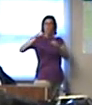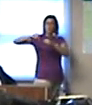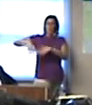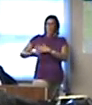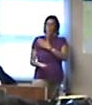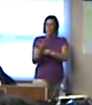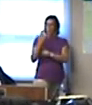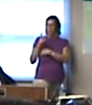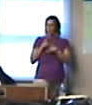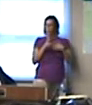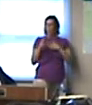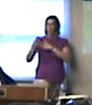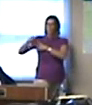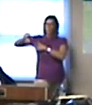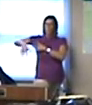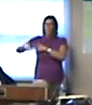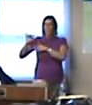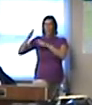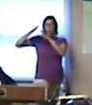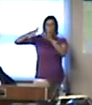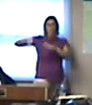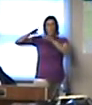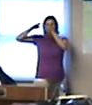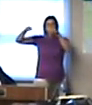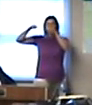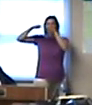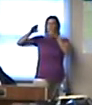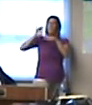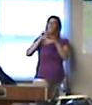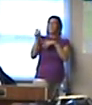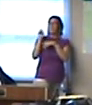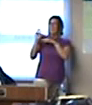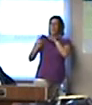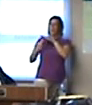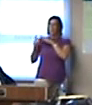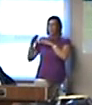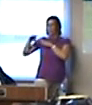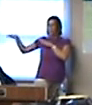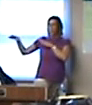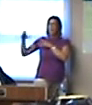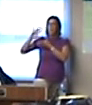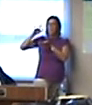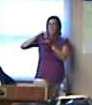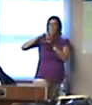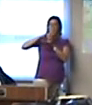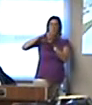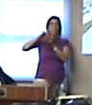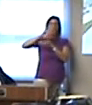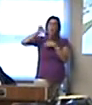building, those roofs there. Roofs back on the kindergarten wing, and then roofs there in the middle of the building.